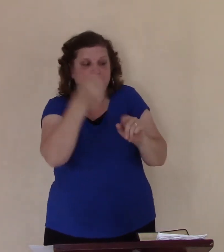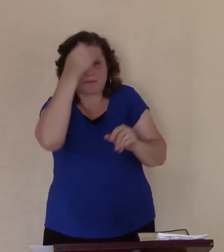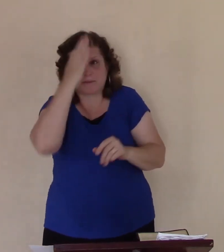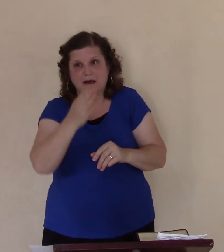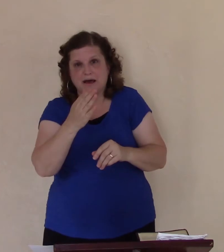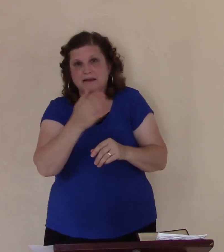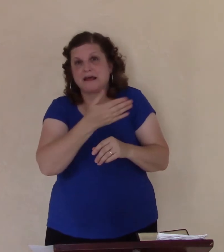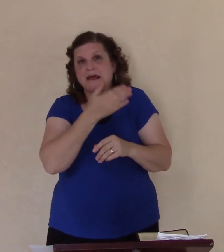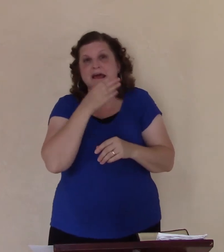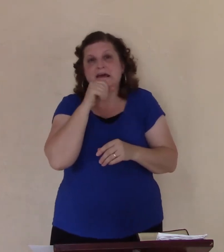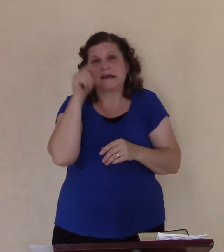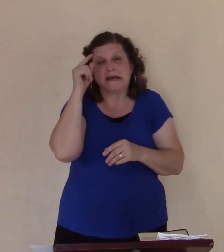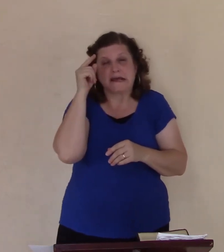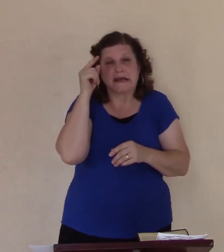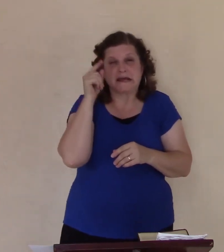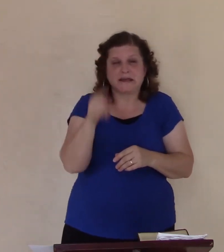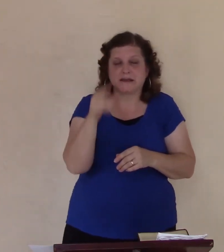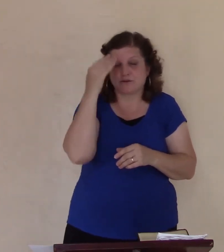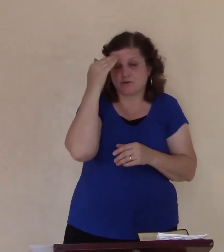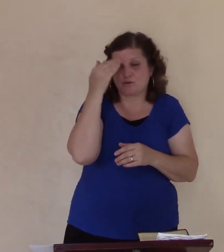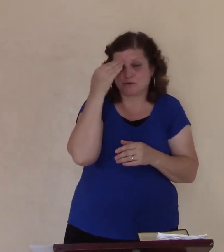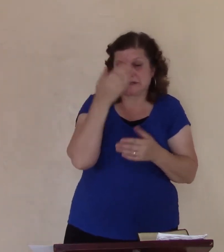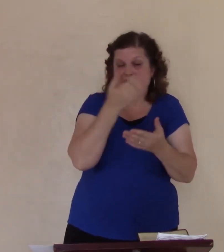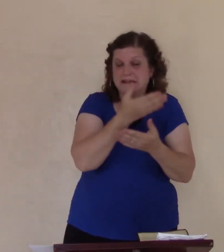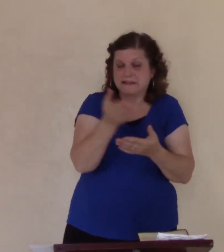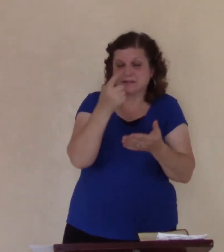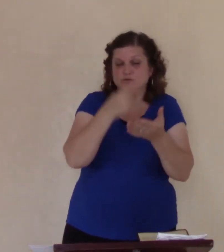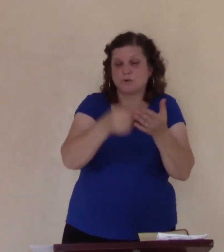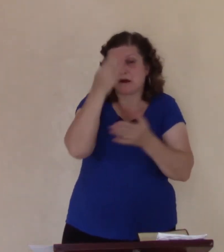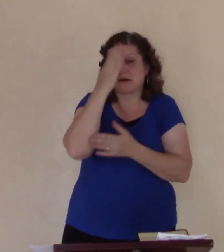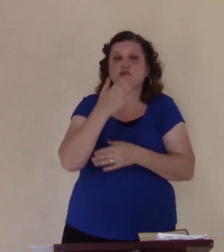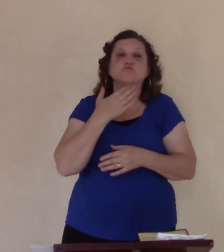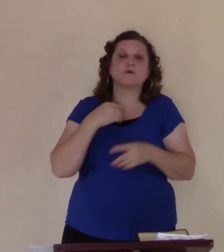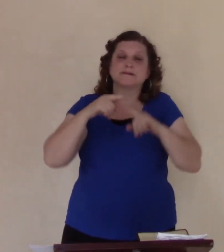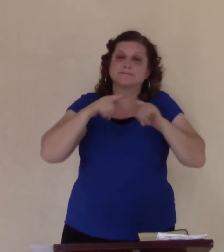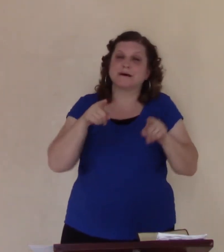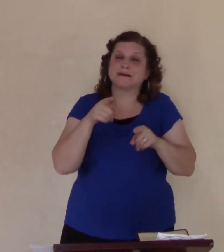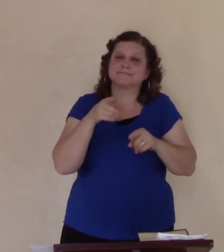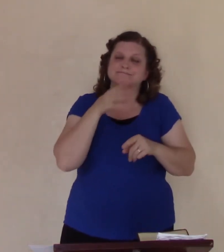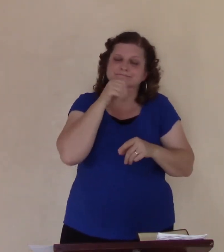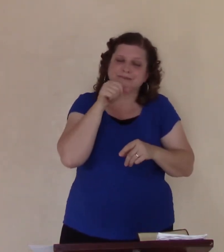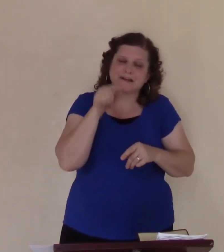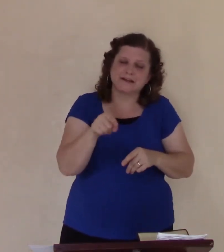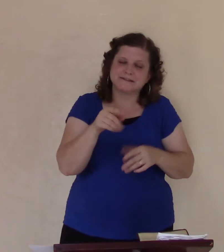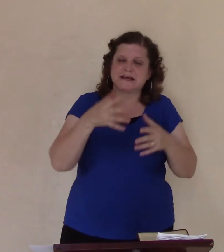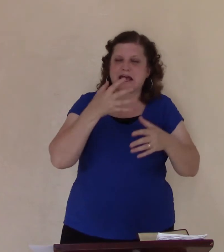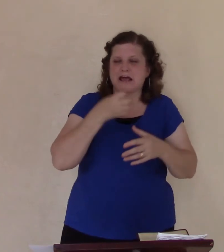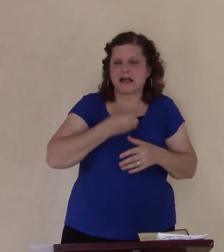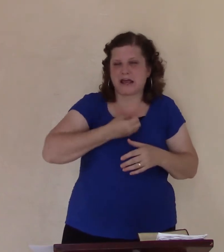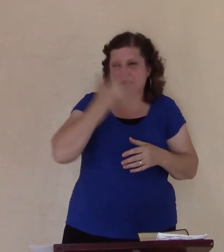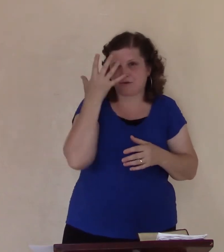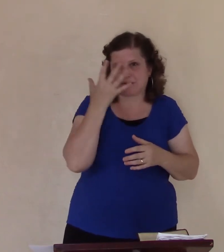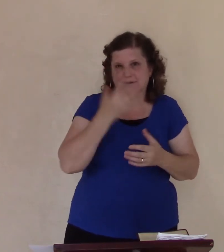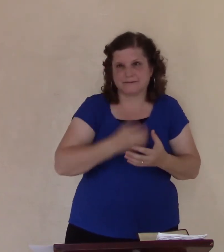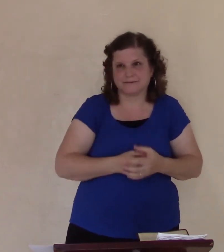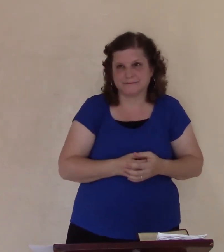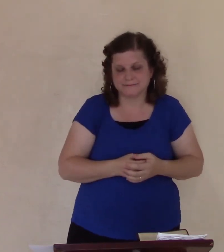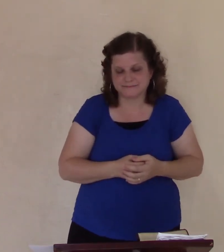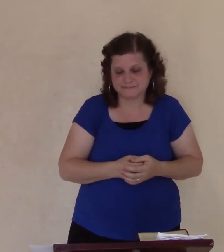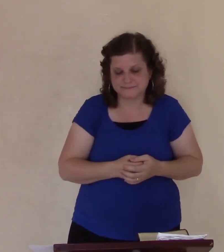wants, if he's not happy. He's angry. Someone once said this. They said,